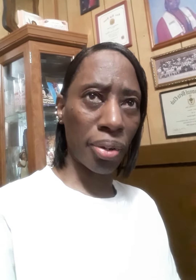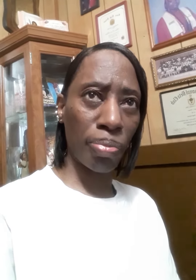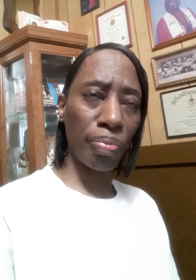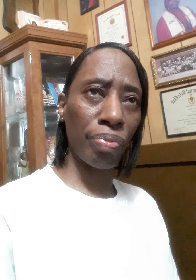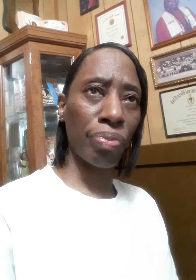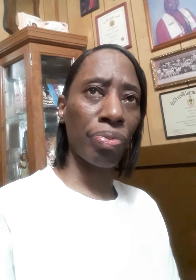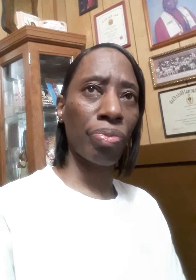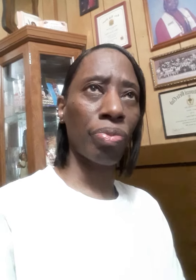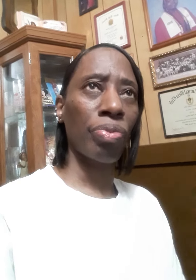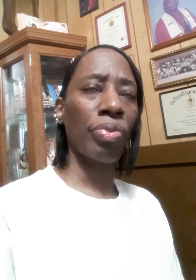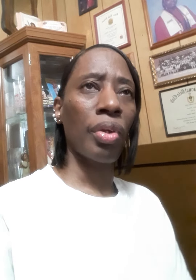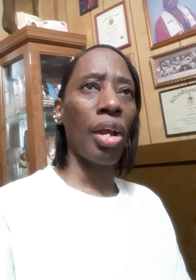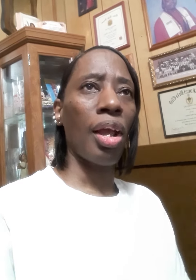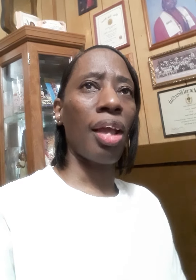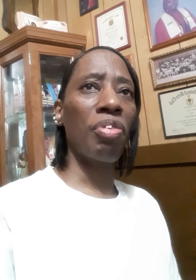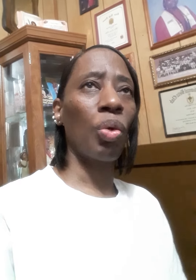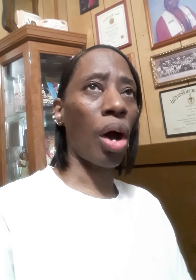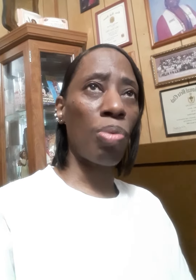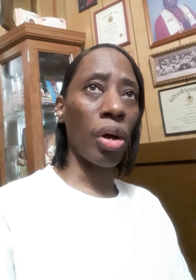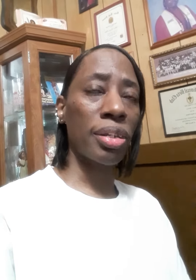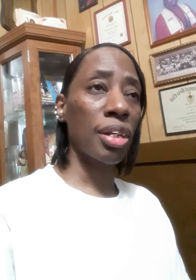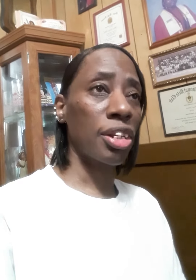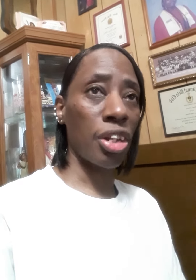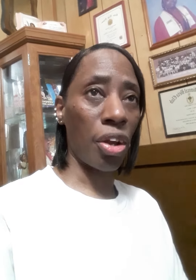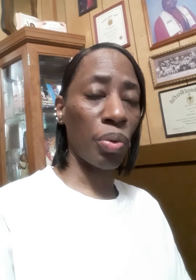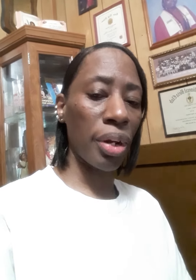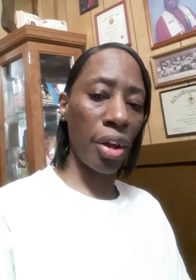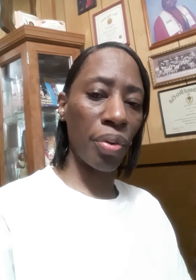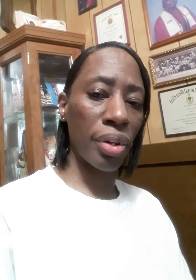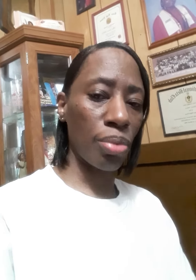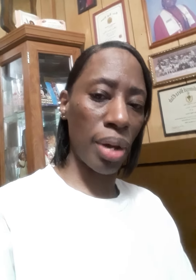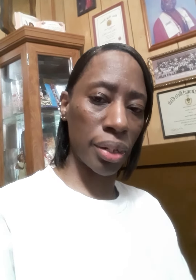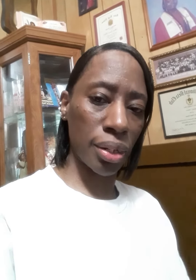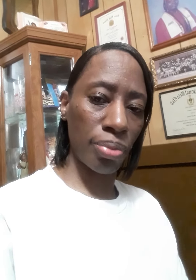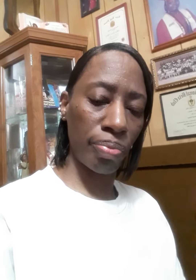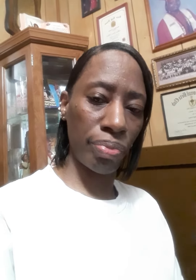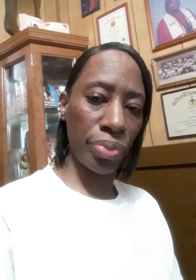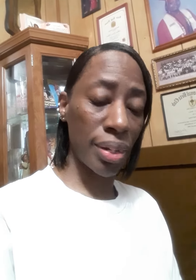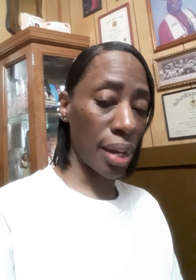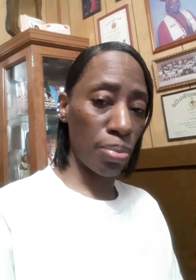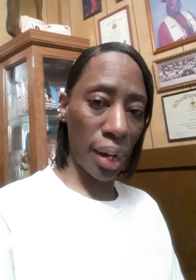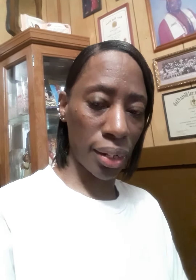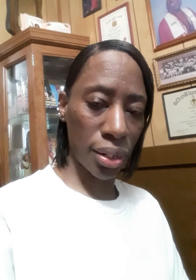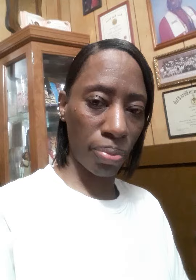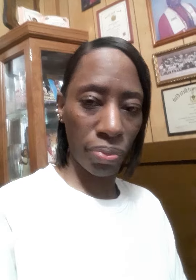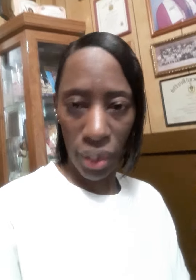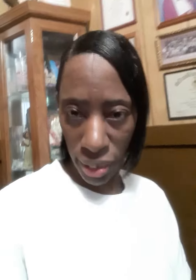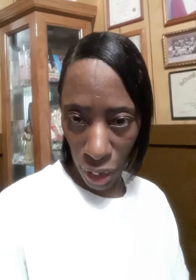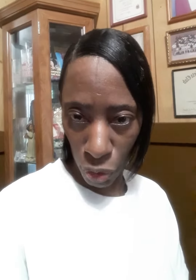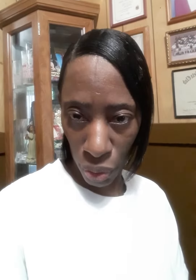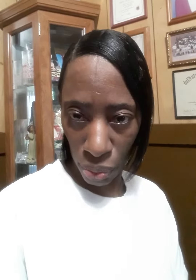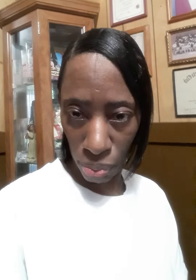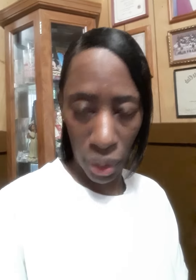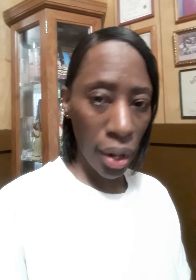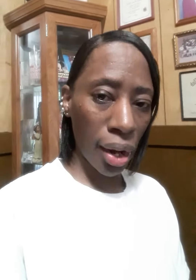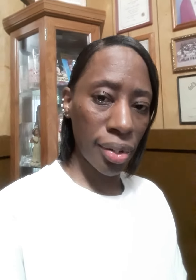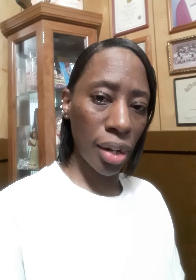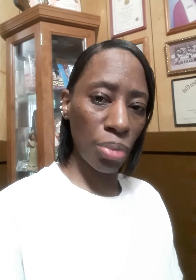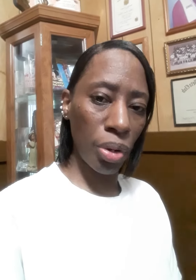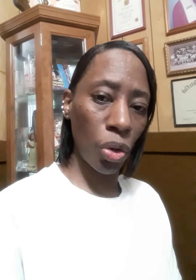if we do our parts. Sharing and caring is a mess. Stay blessed, stay true, continue to be who